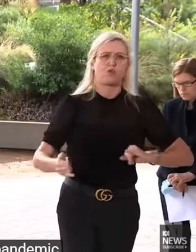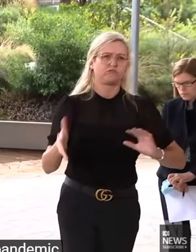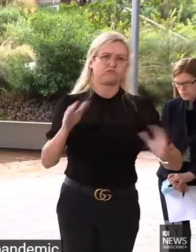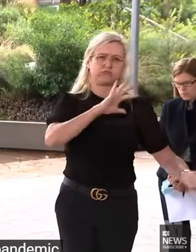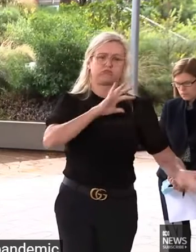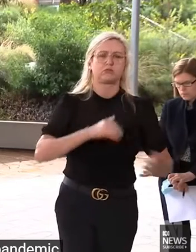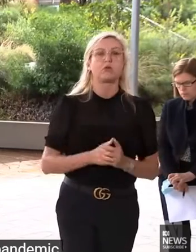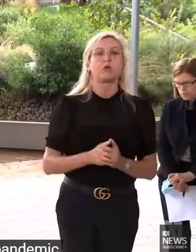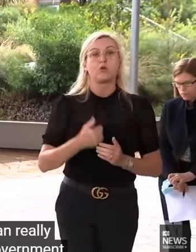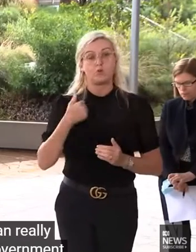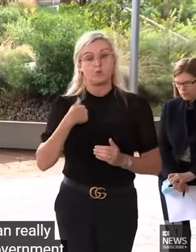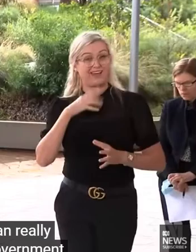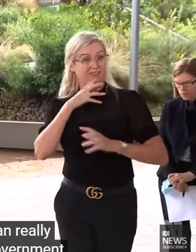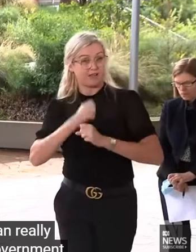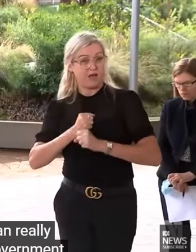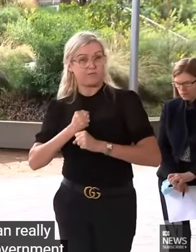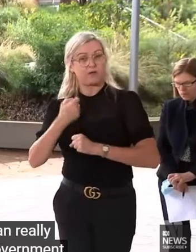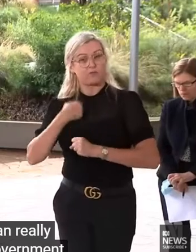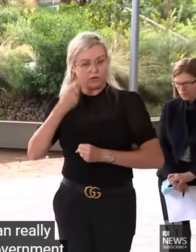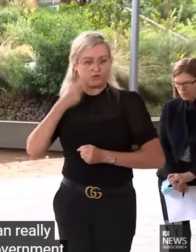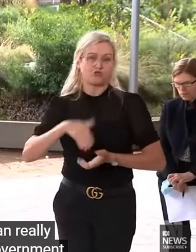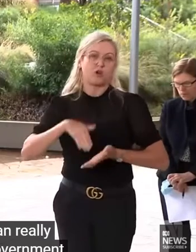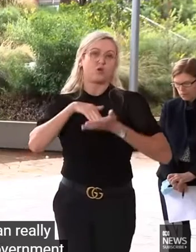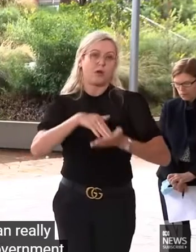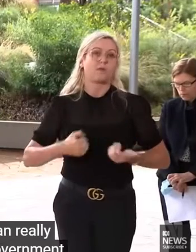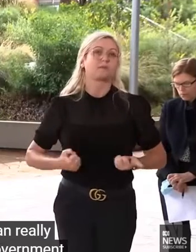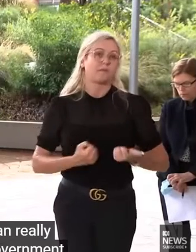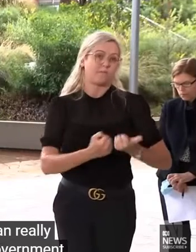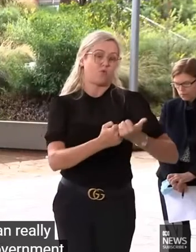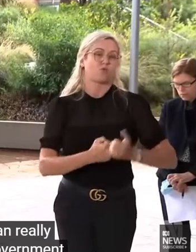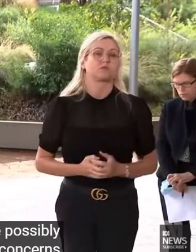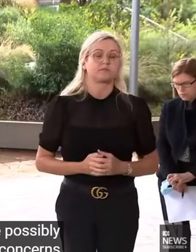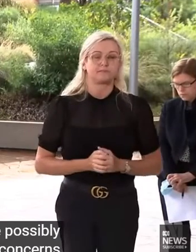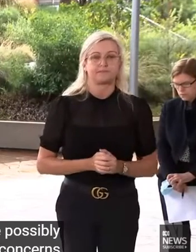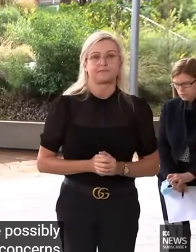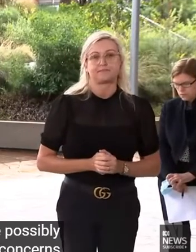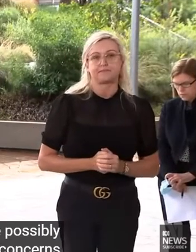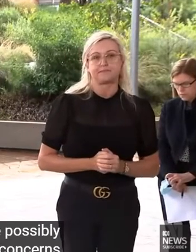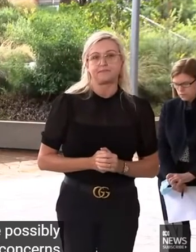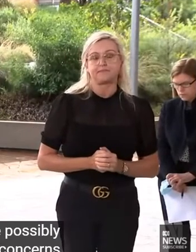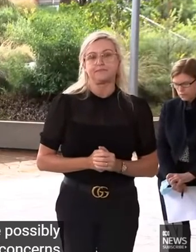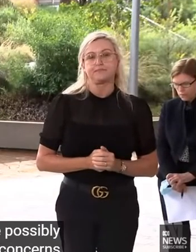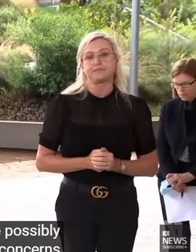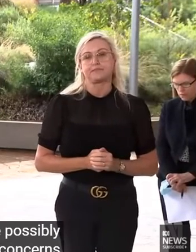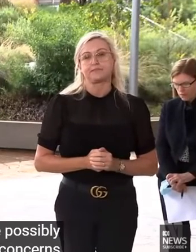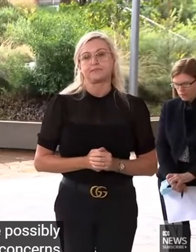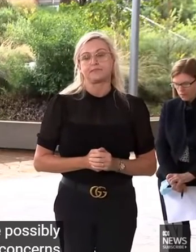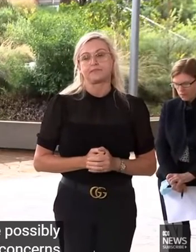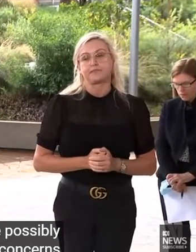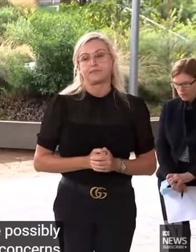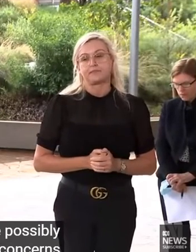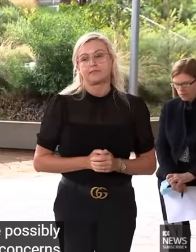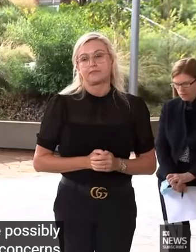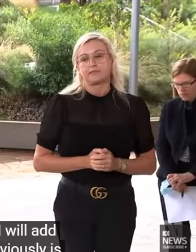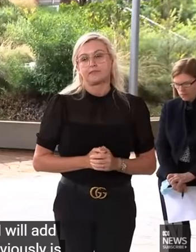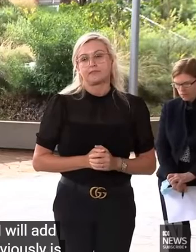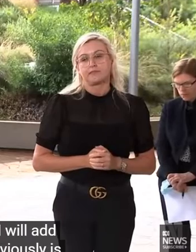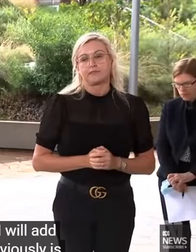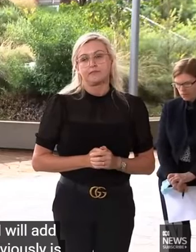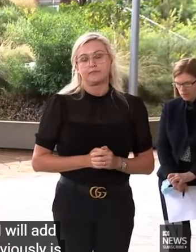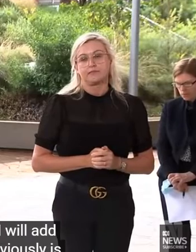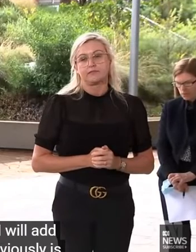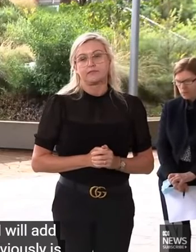can to address these concerns. And again, thank you. I'll add one final comment. Obviously, as Deputy